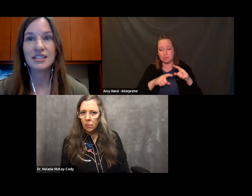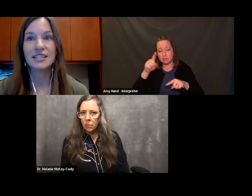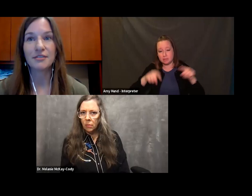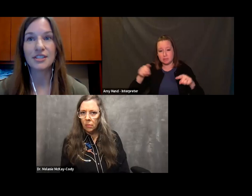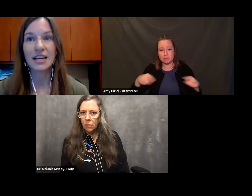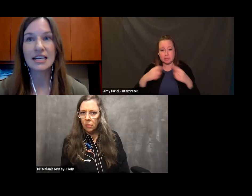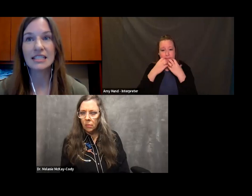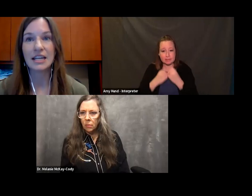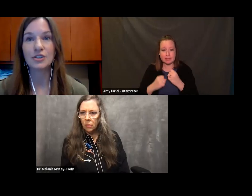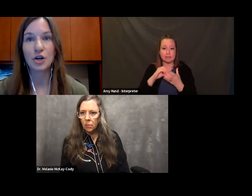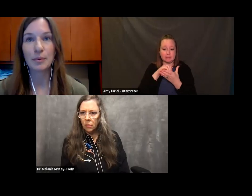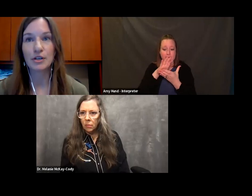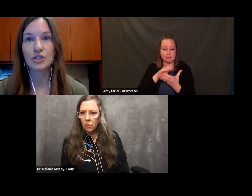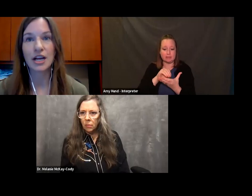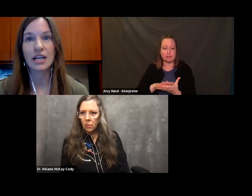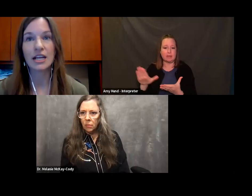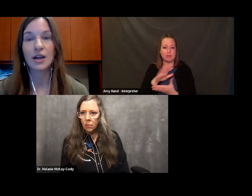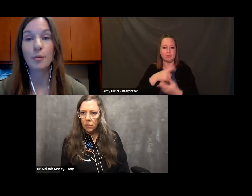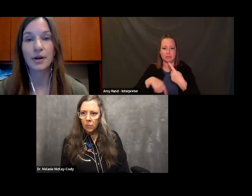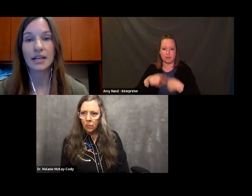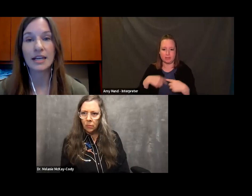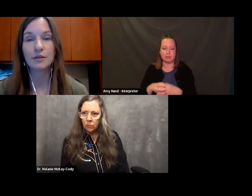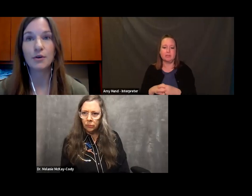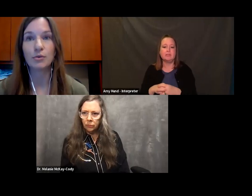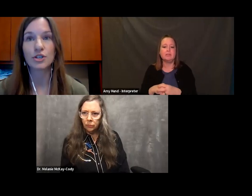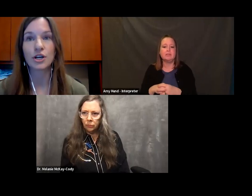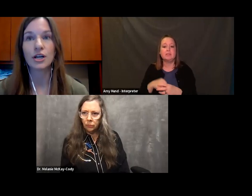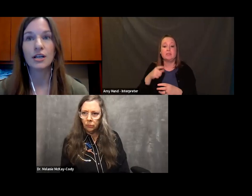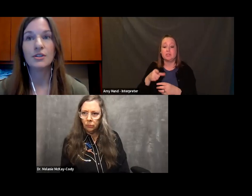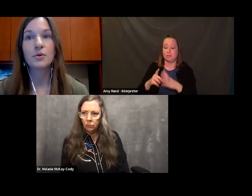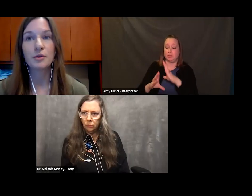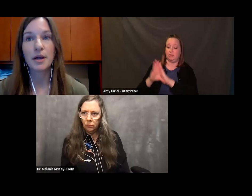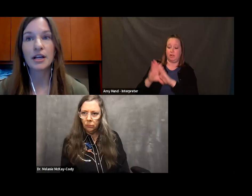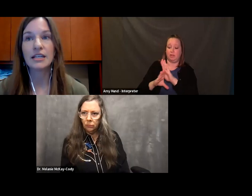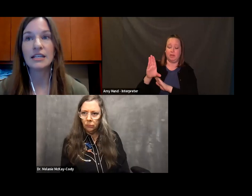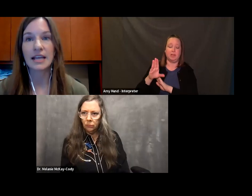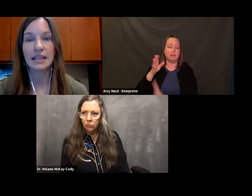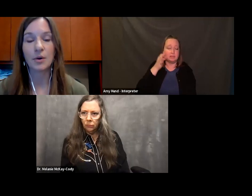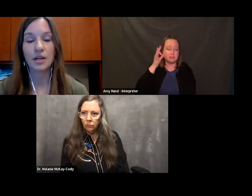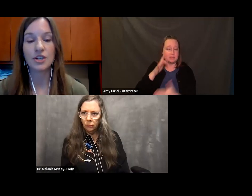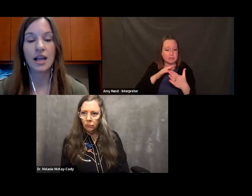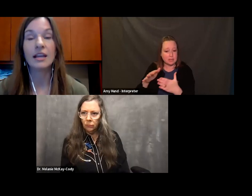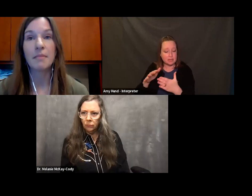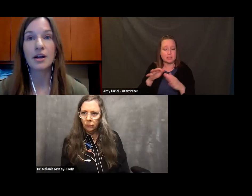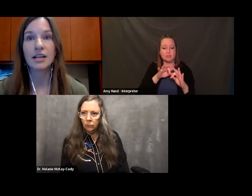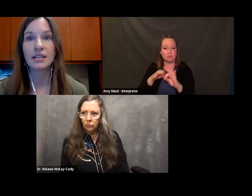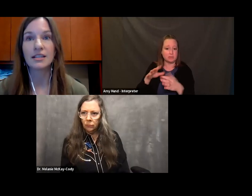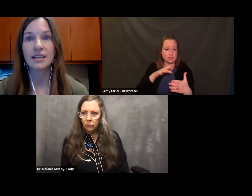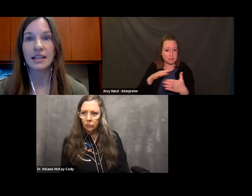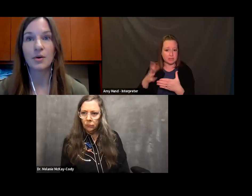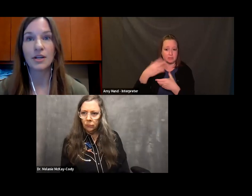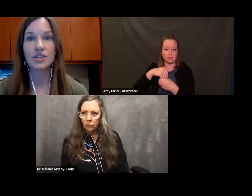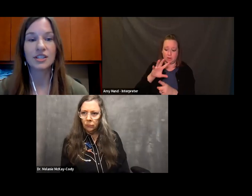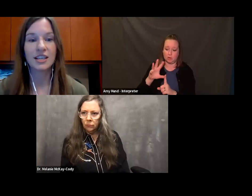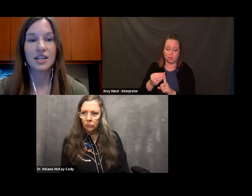Indigenous deaf studies and interpreter training, incorporating Native culture, North American Indian sign language, and American